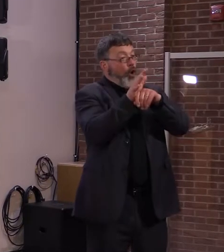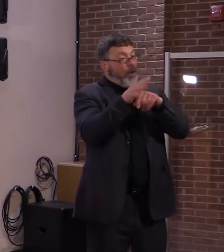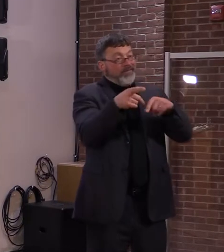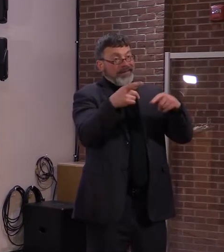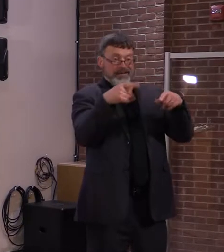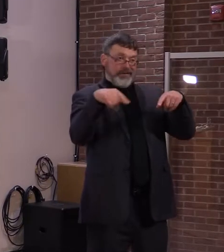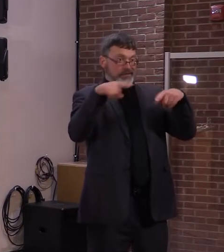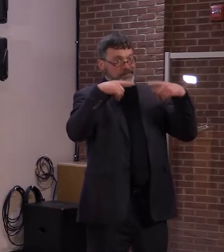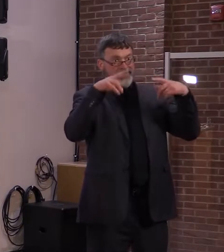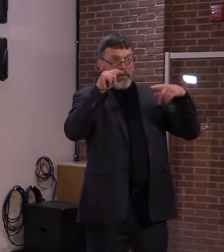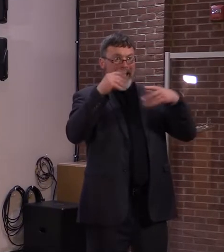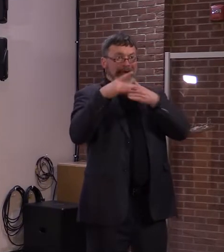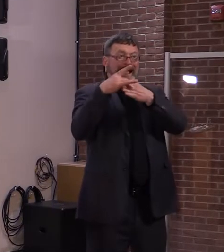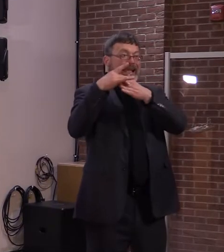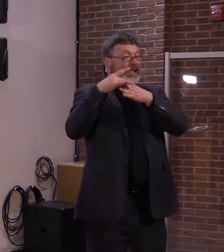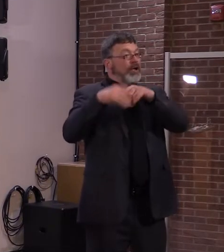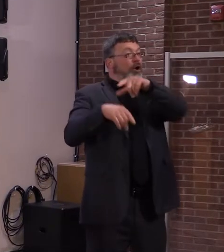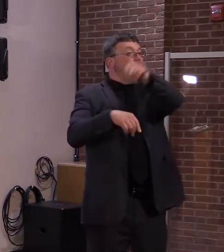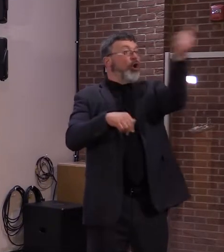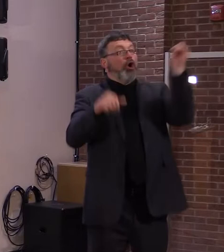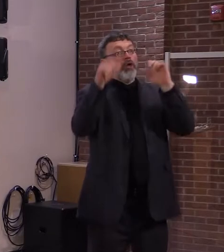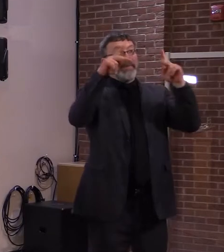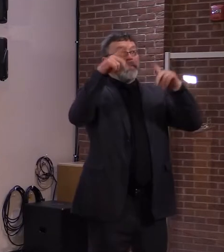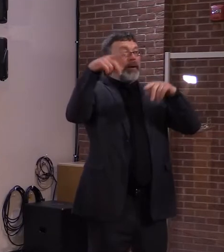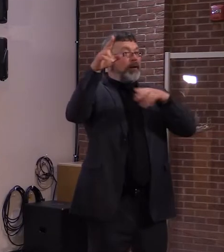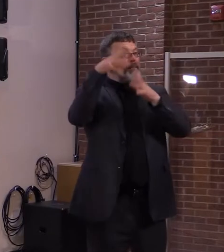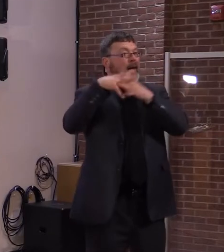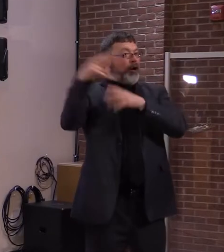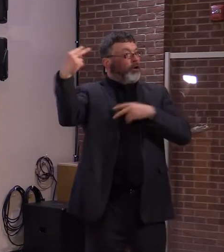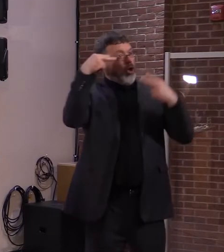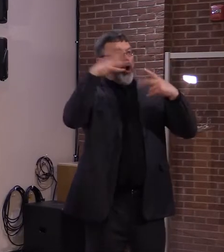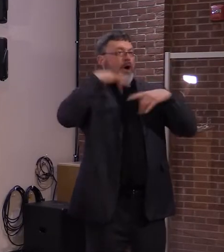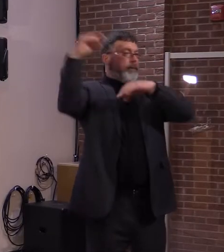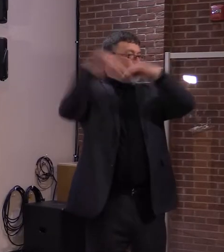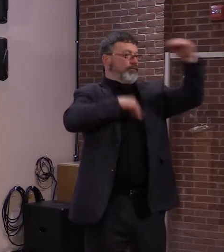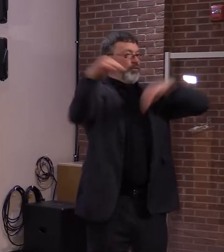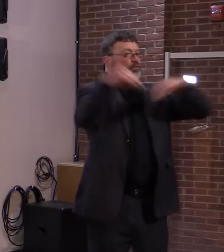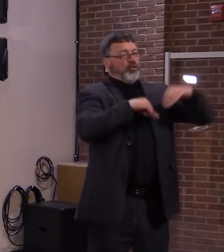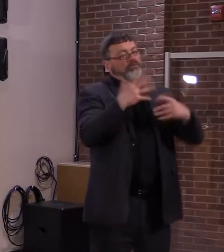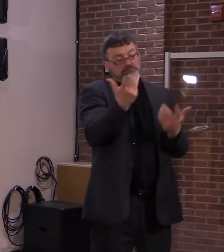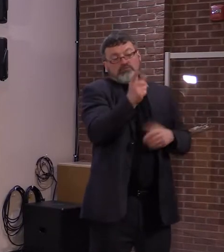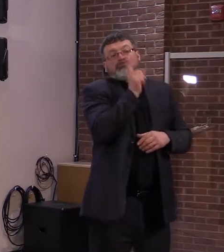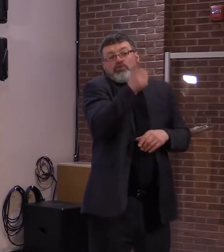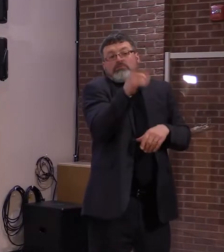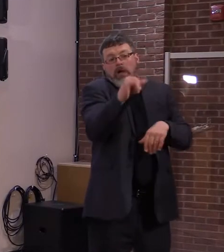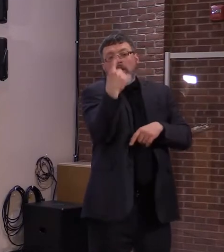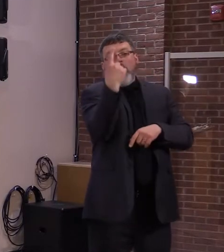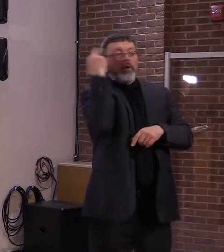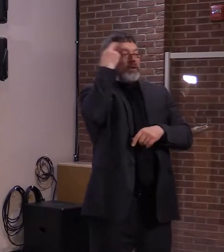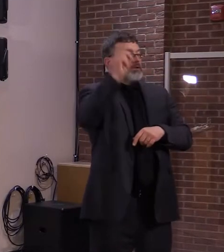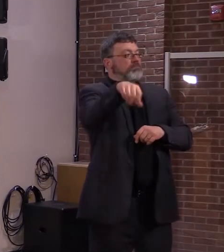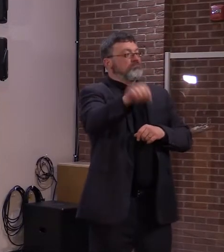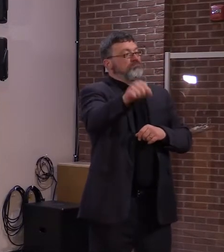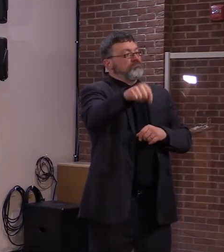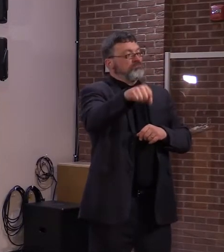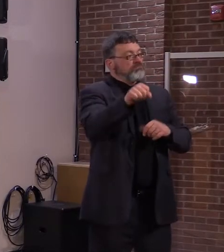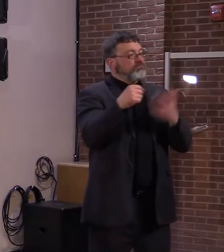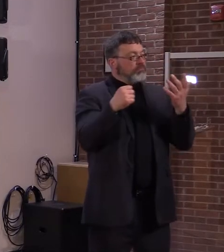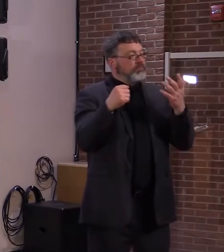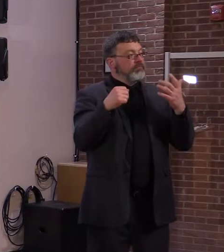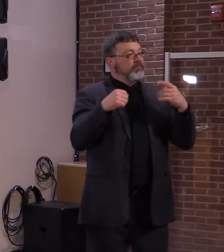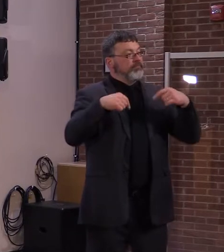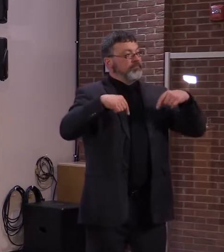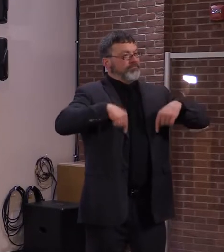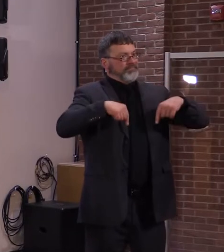safest, healthiest state in the country has brought more attention to Vermont and people